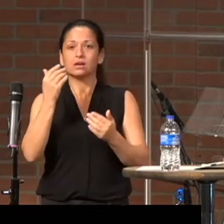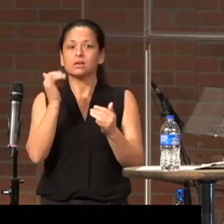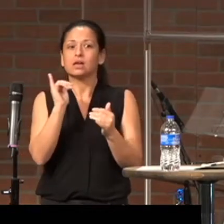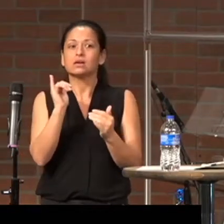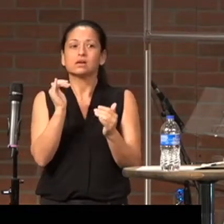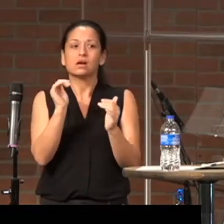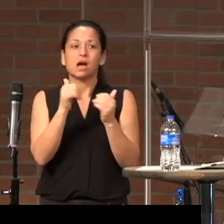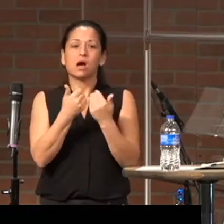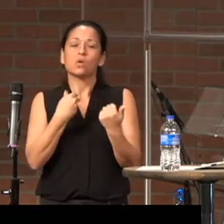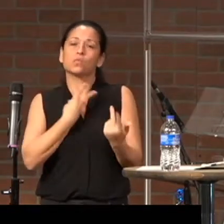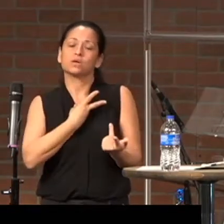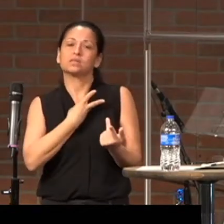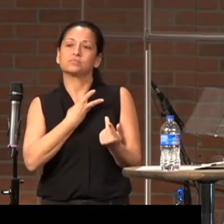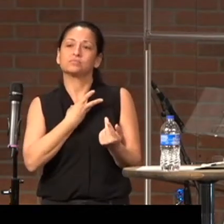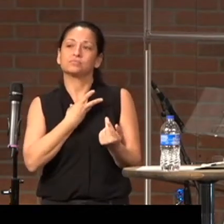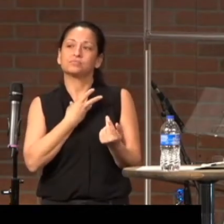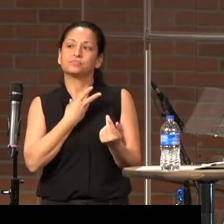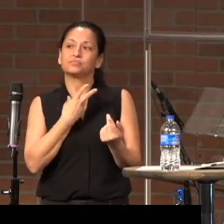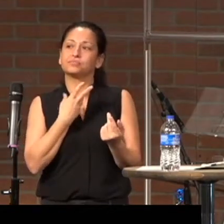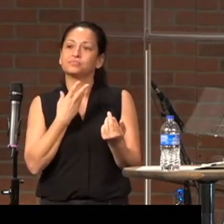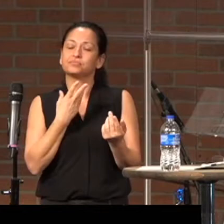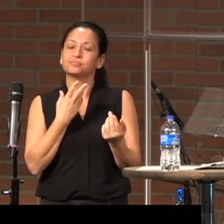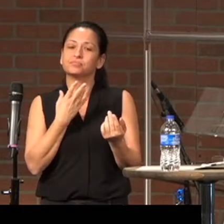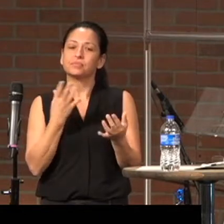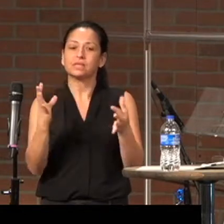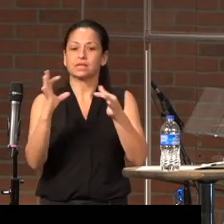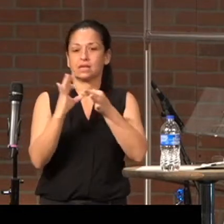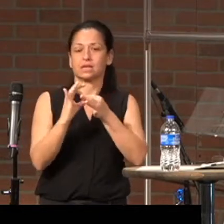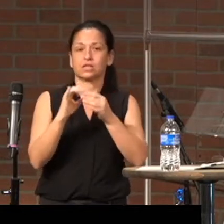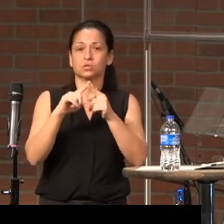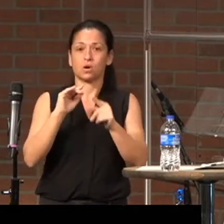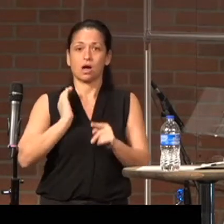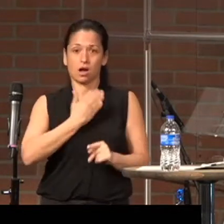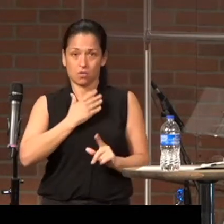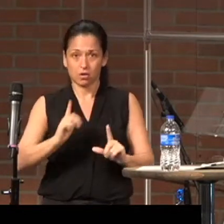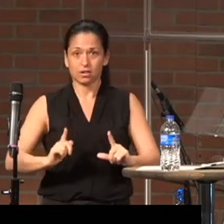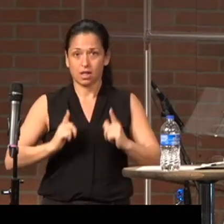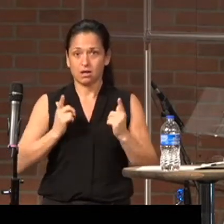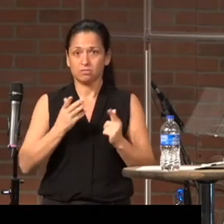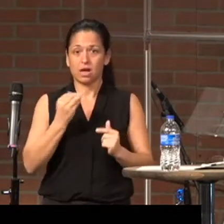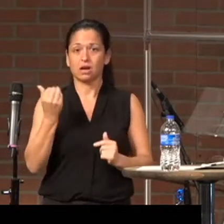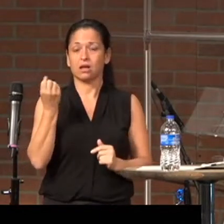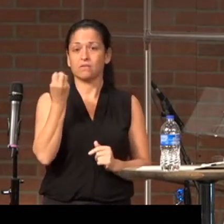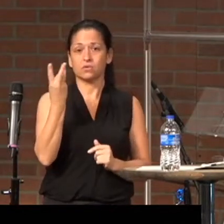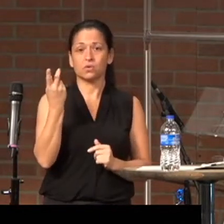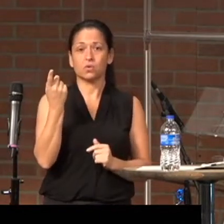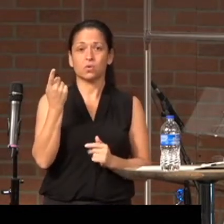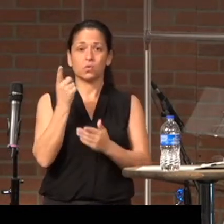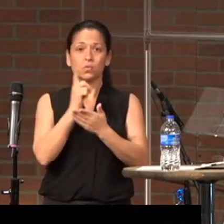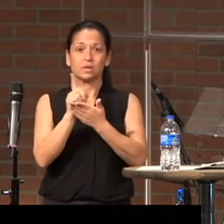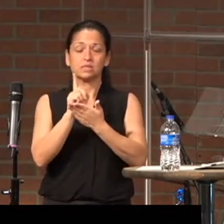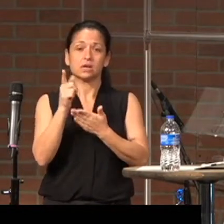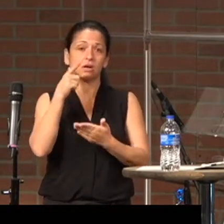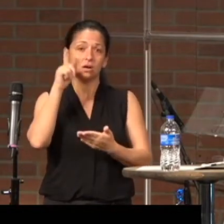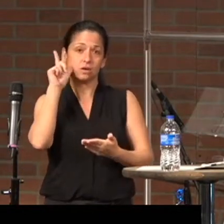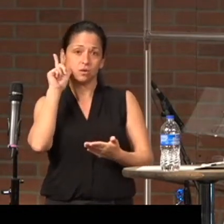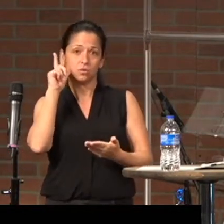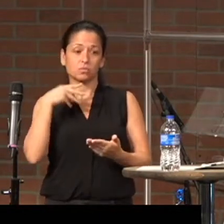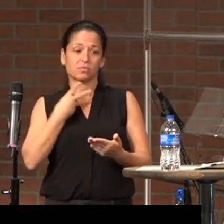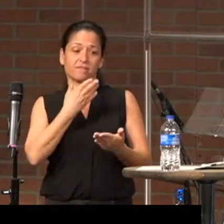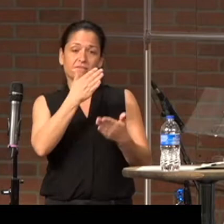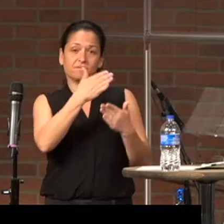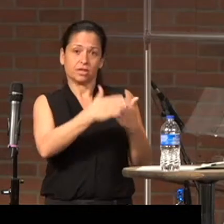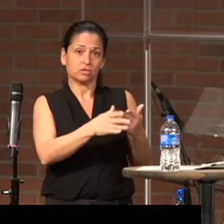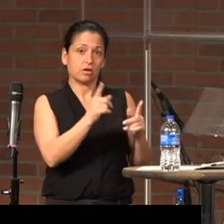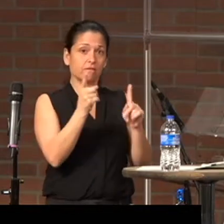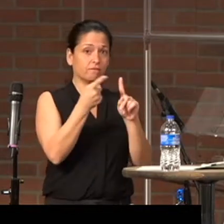we apply this to our lives? And we, a couple weeks ago, wrapped up 1 Peter. And so this morning we are kicking